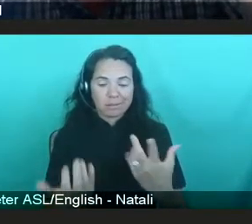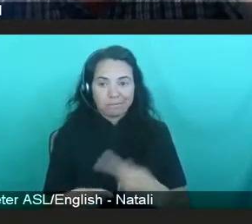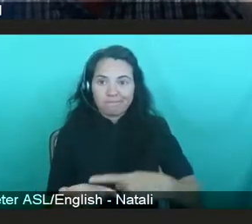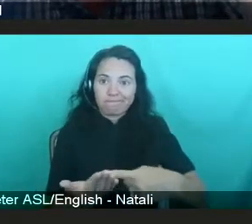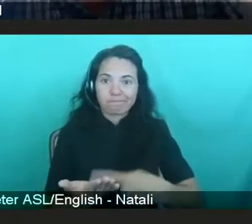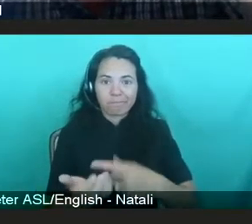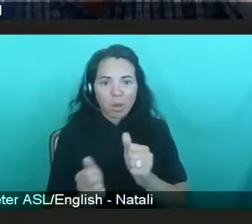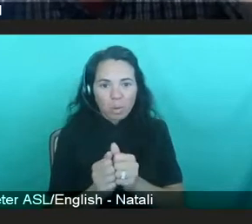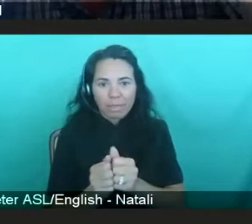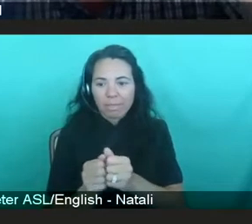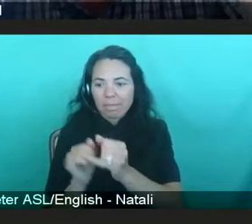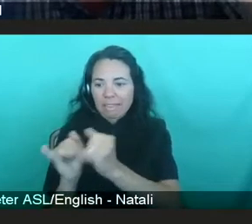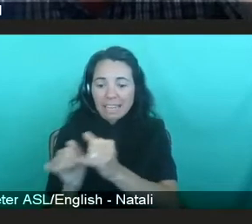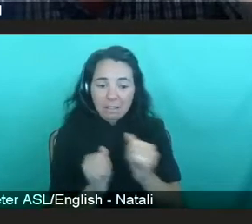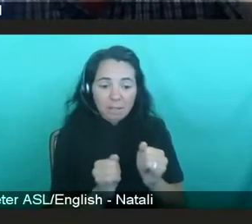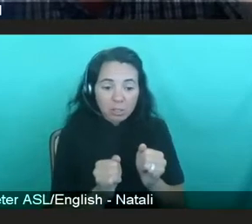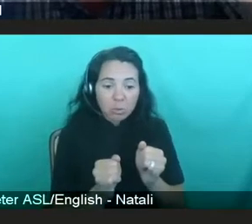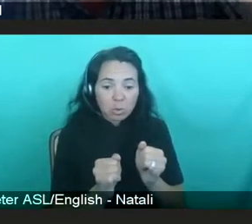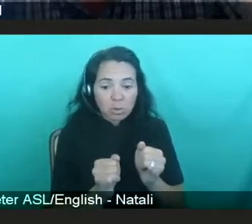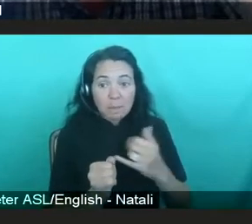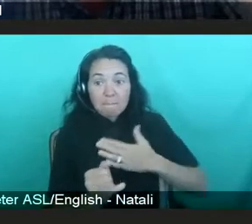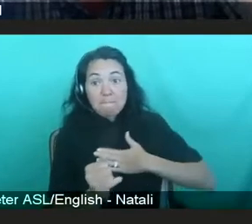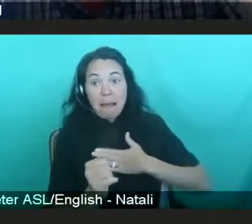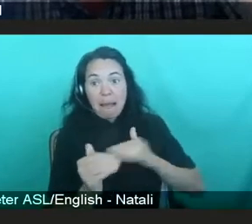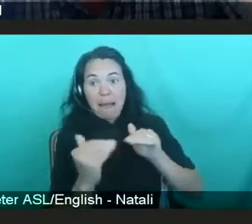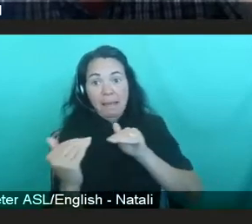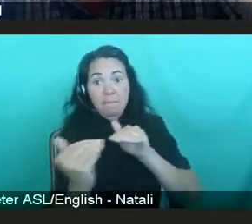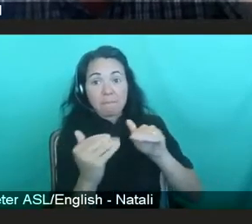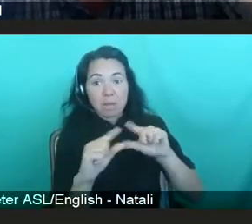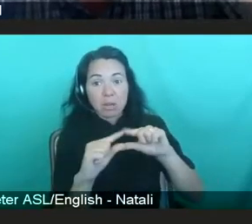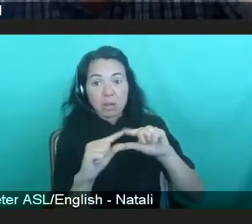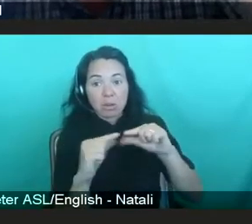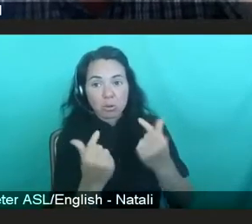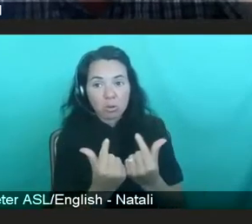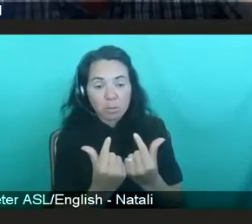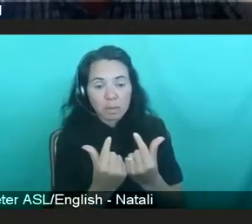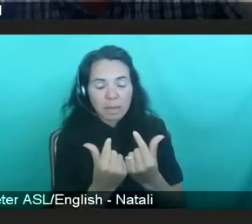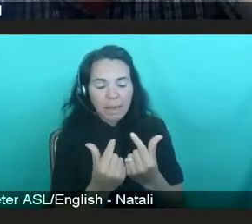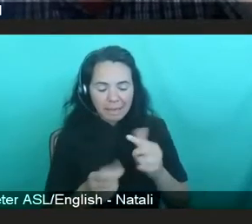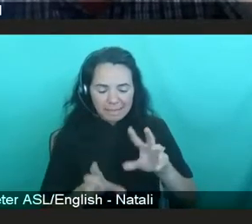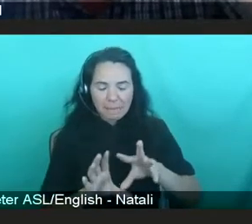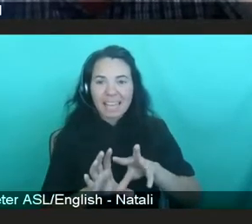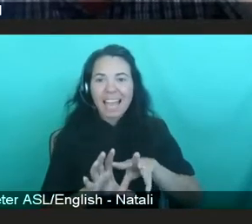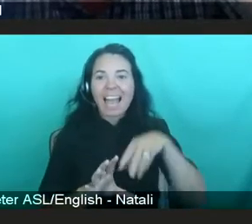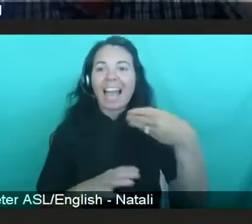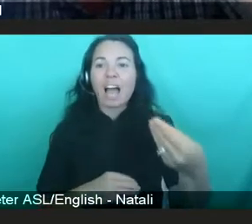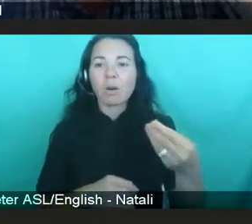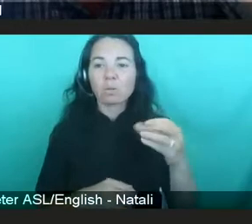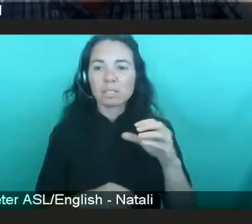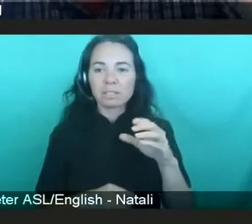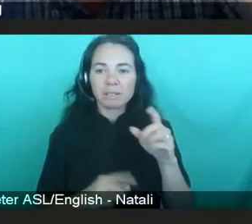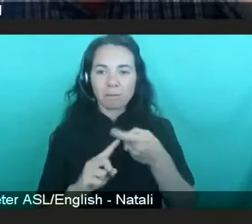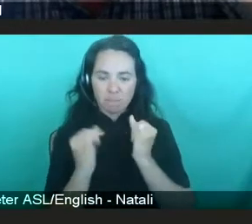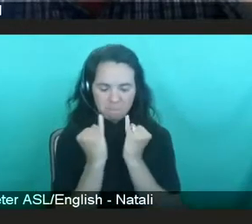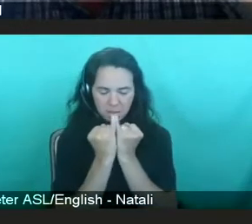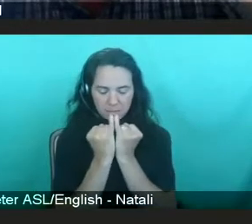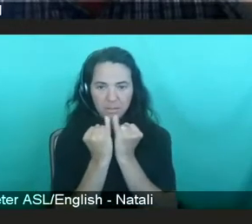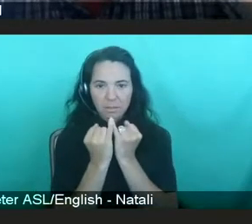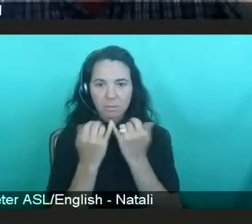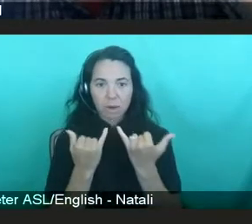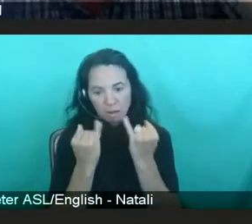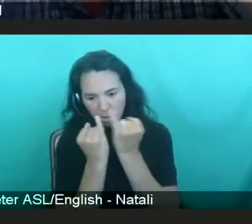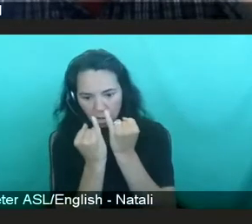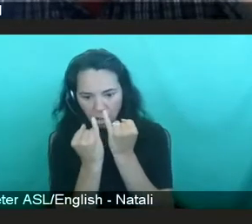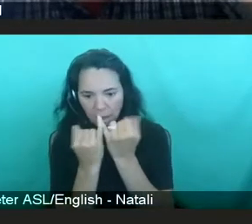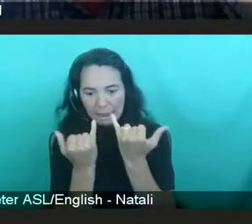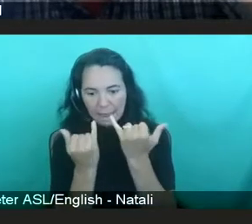individuals within my peer group, is coming out of isolation. And I think so much around HIV and the history